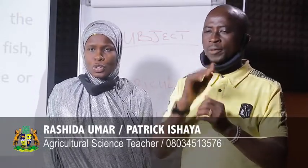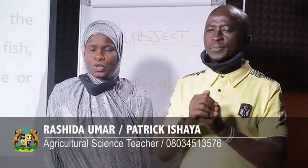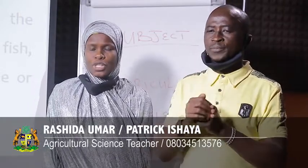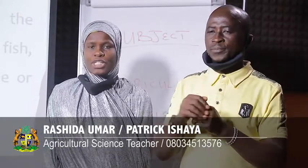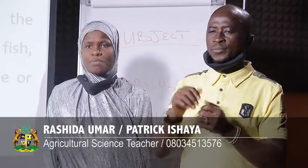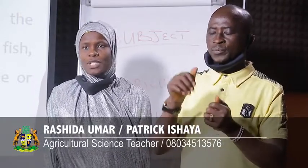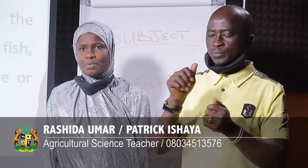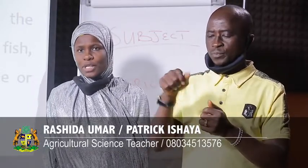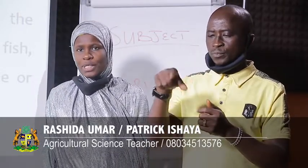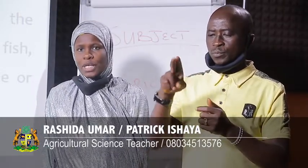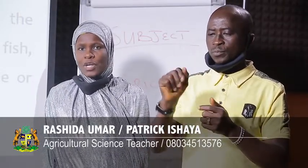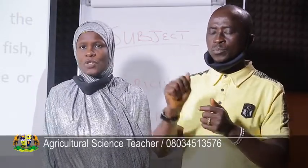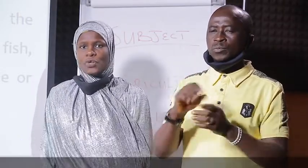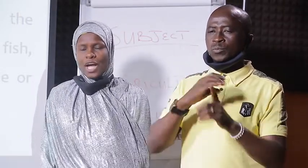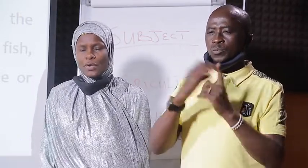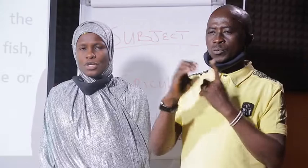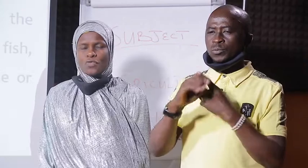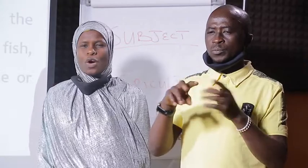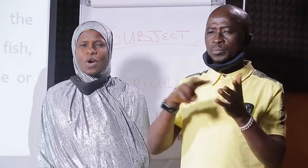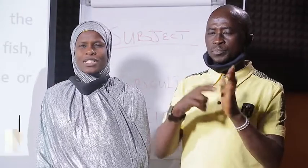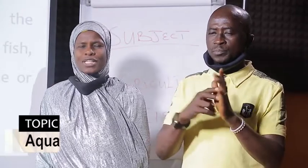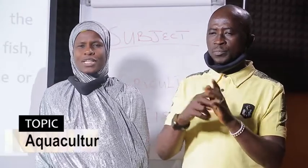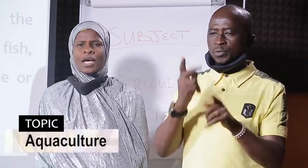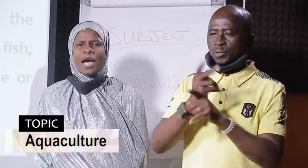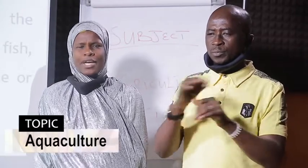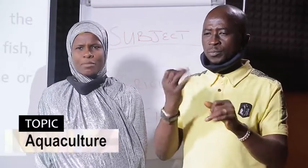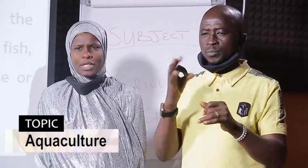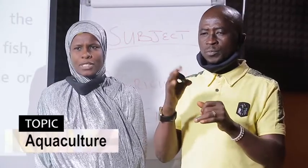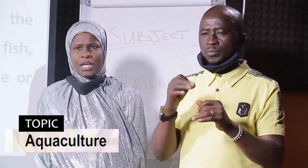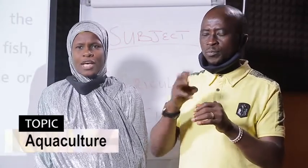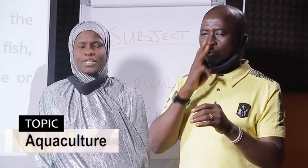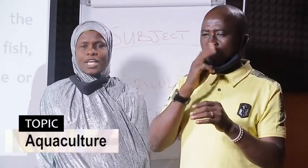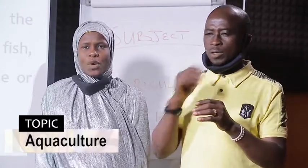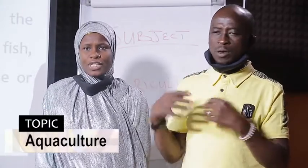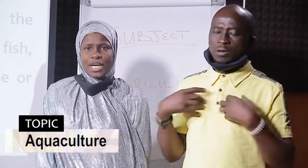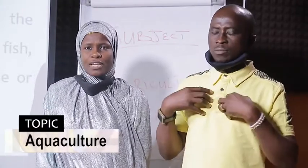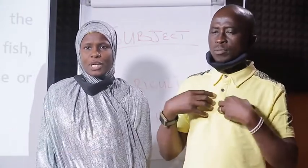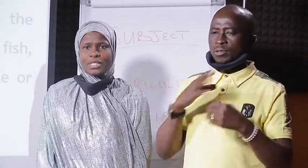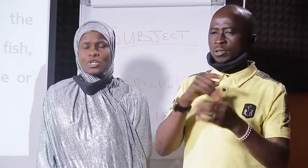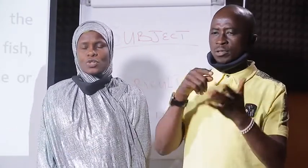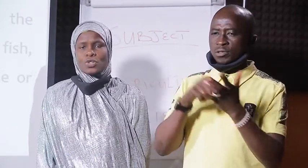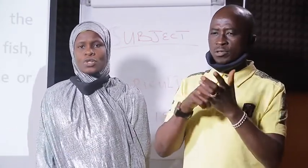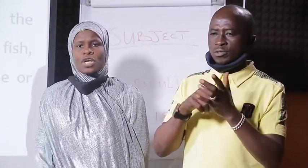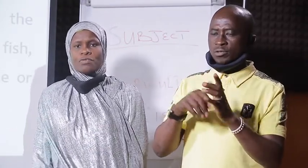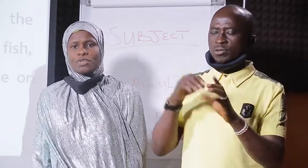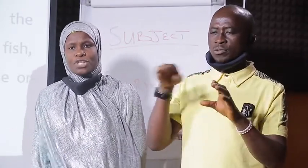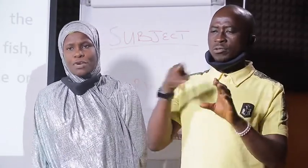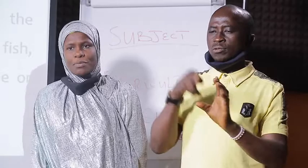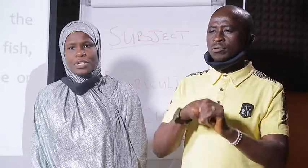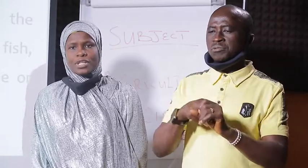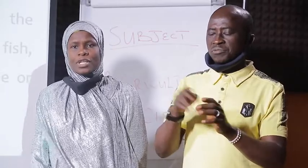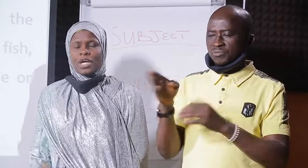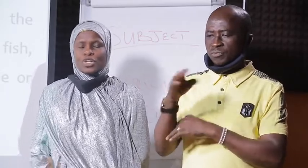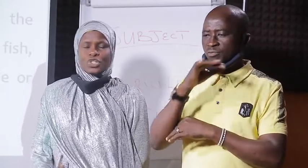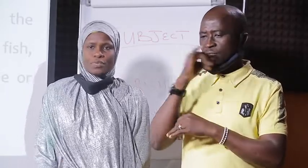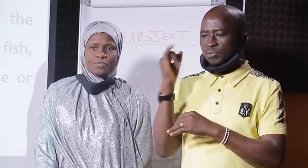So aquaculture simply means the rearing of aquatic animals. And these aquatic animals, they include fish